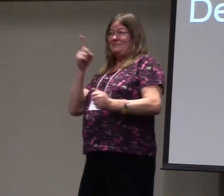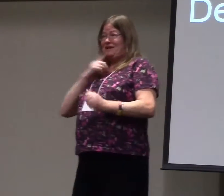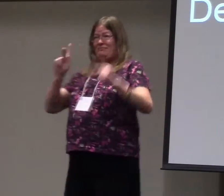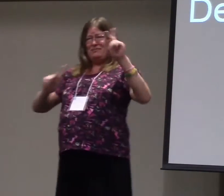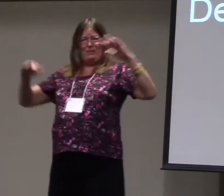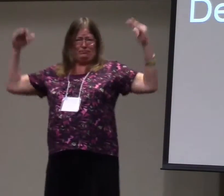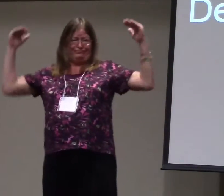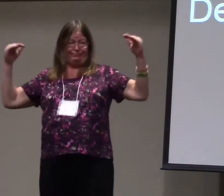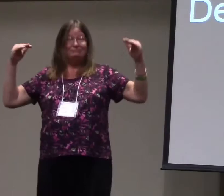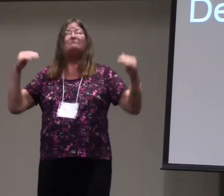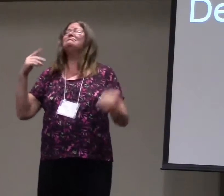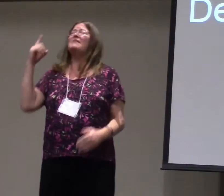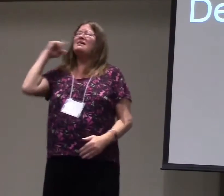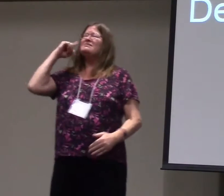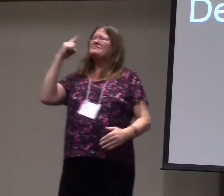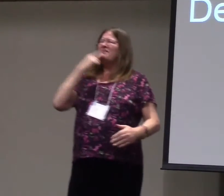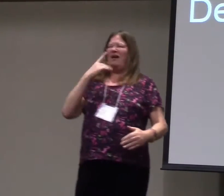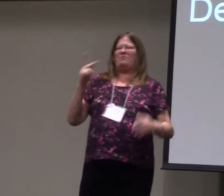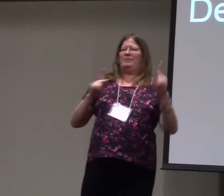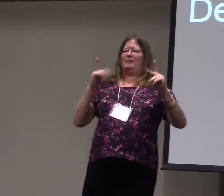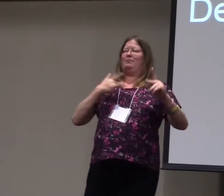Can we stand out more than deaf people?